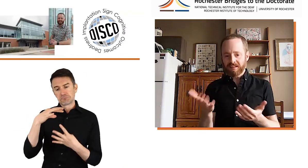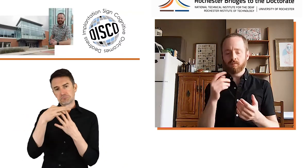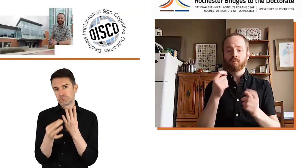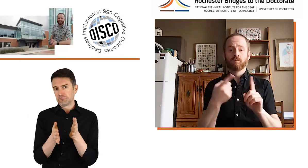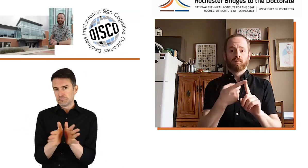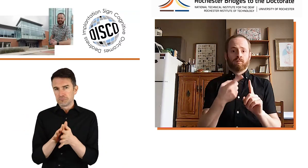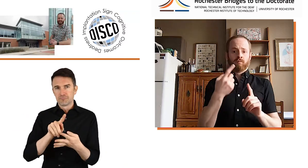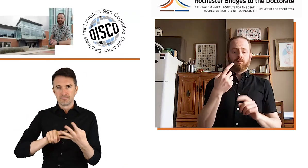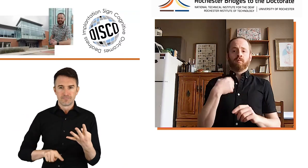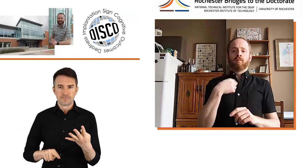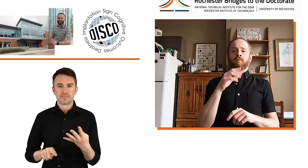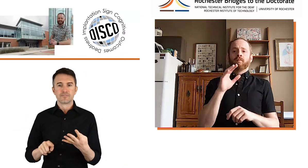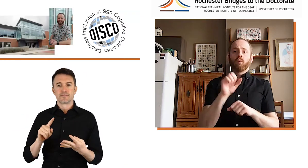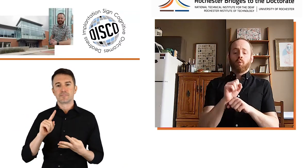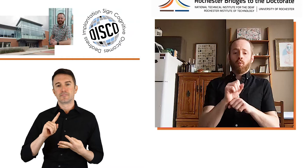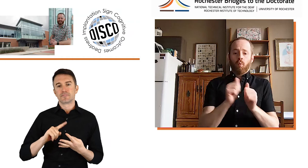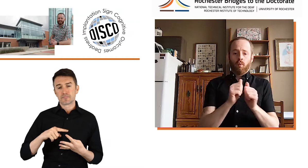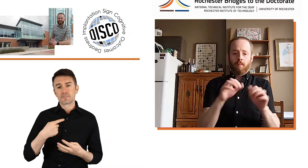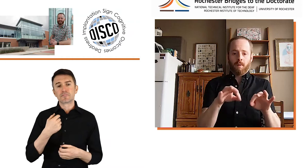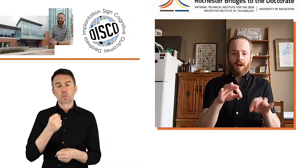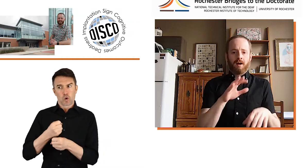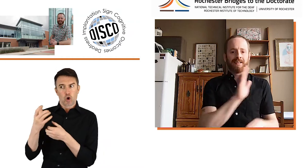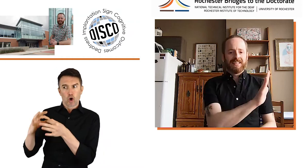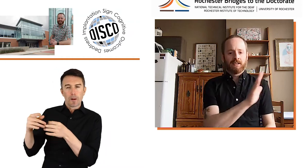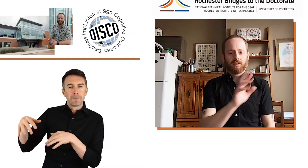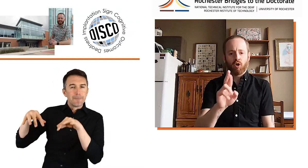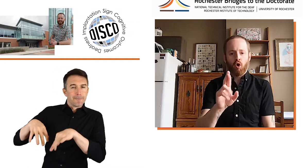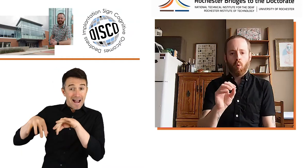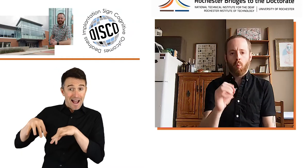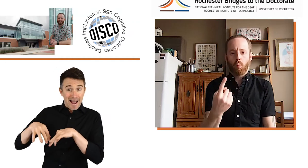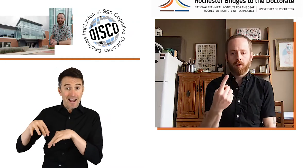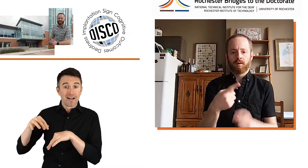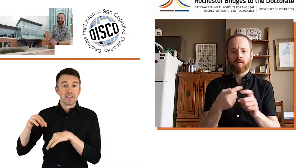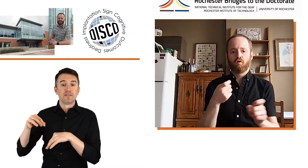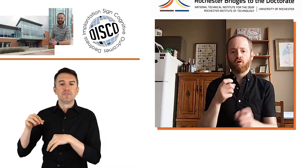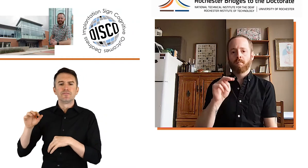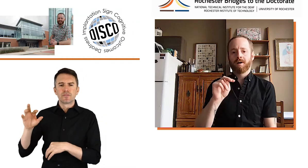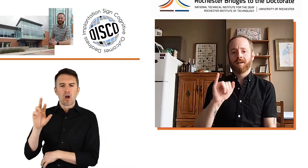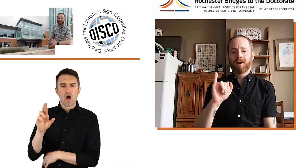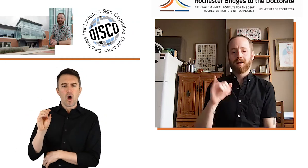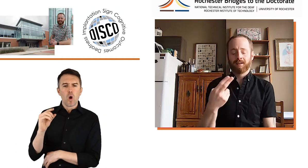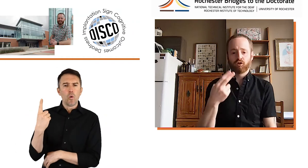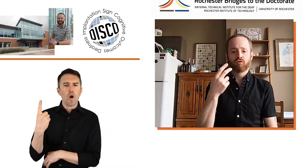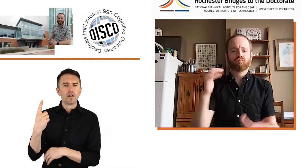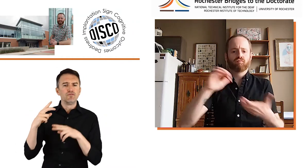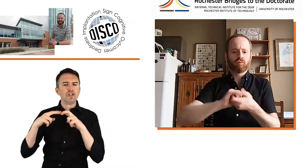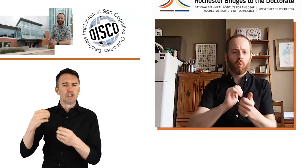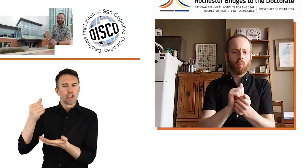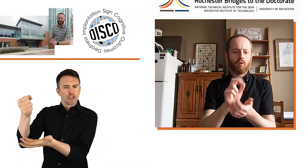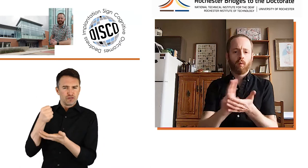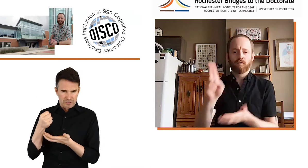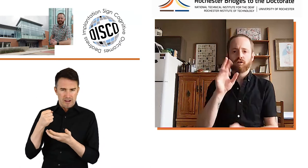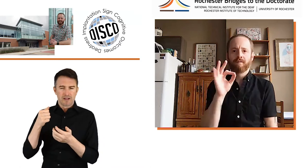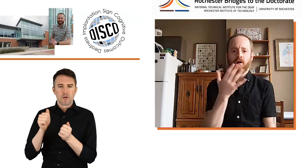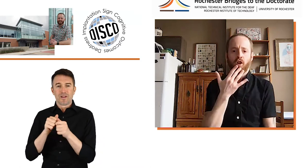So I do a few things. I work with Matt Dye on his R01, which is an award from the